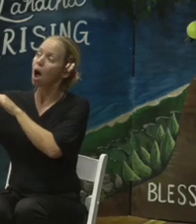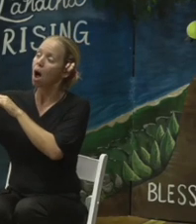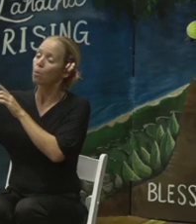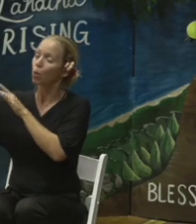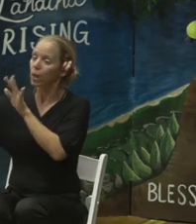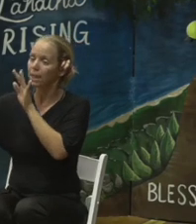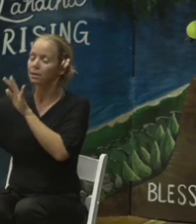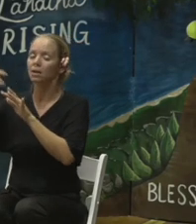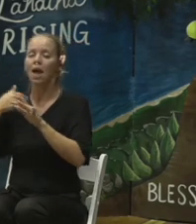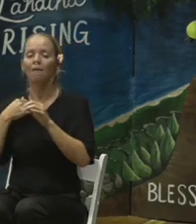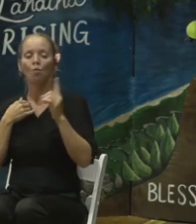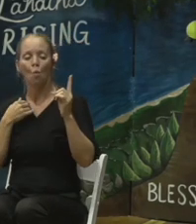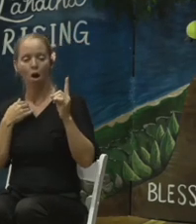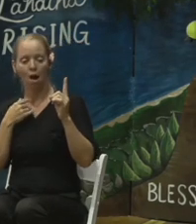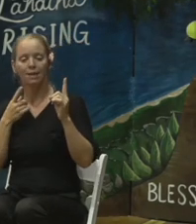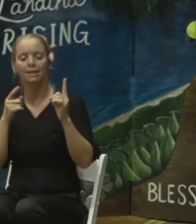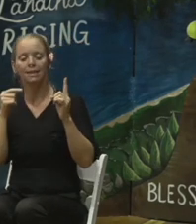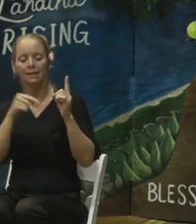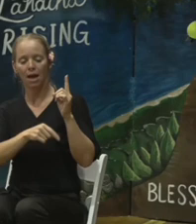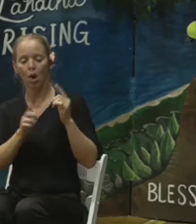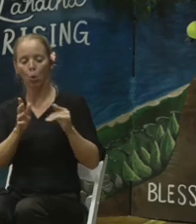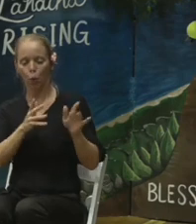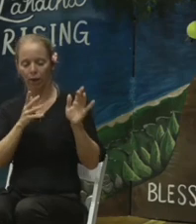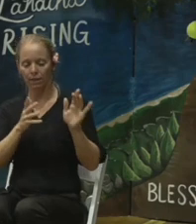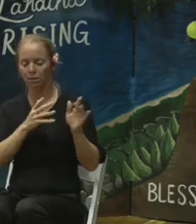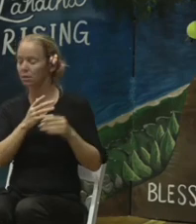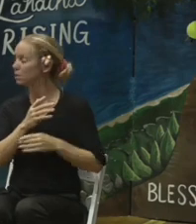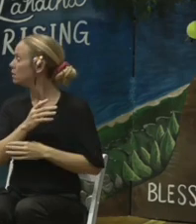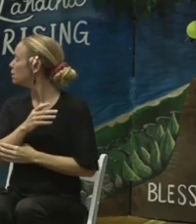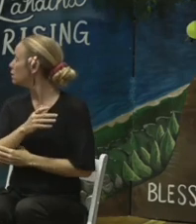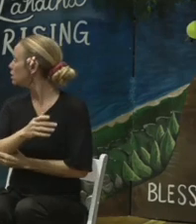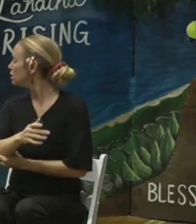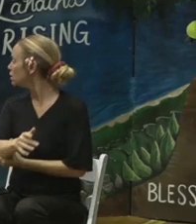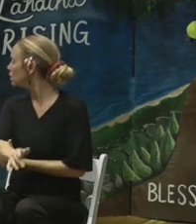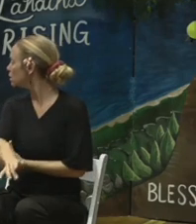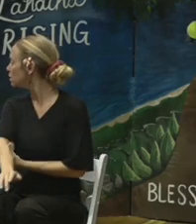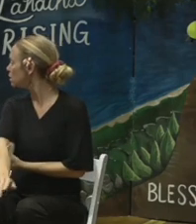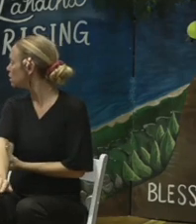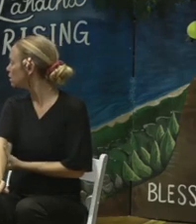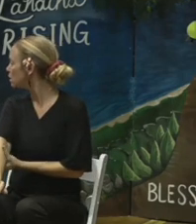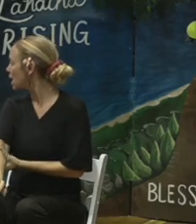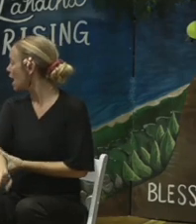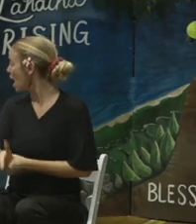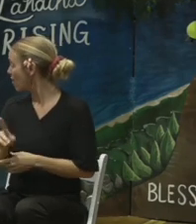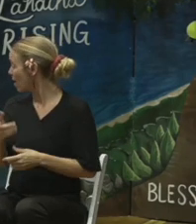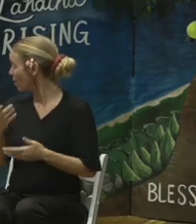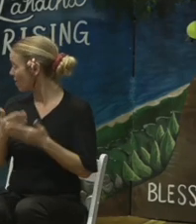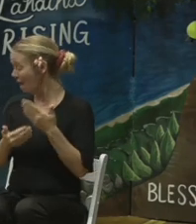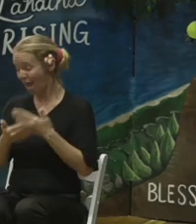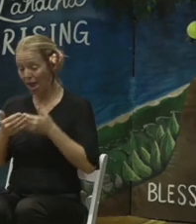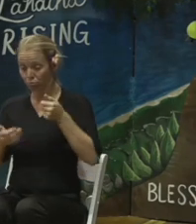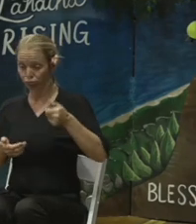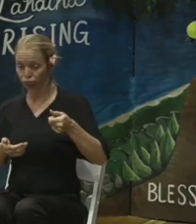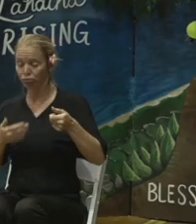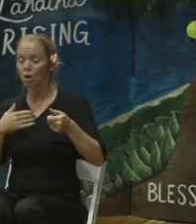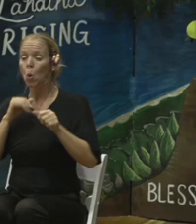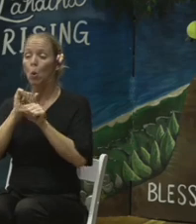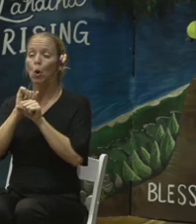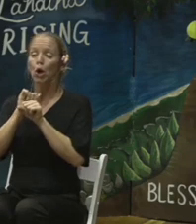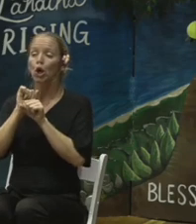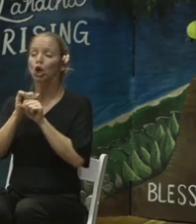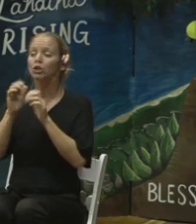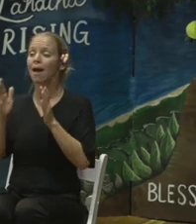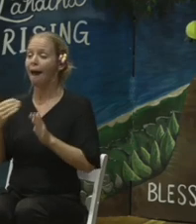in Kula, I didn't see this handheld. I saw ones that are clipped on to the workers who are working. If the air quality gets bad,